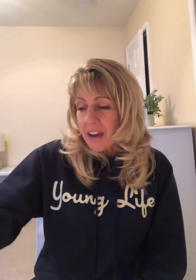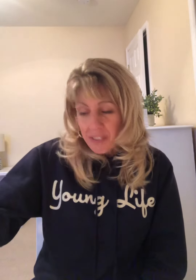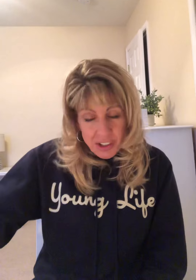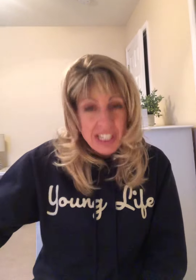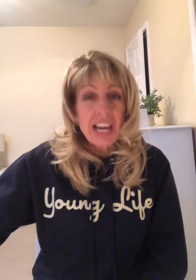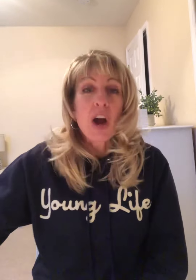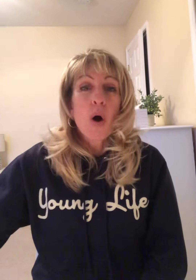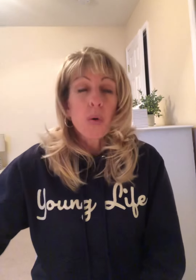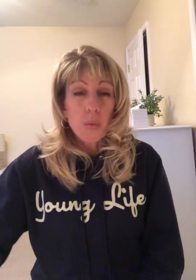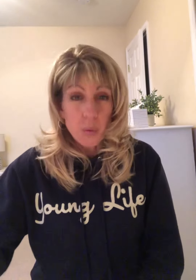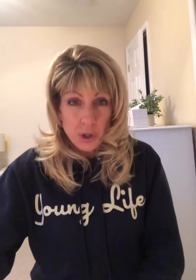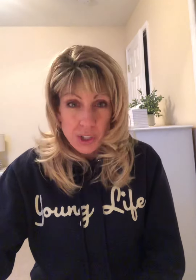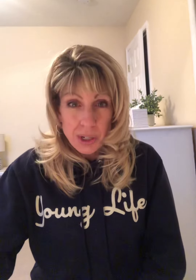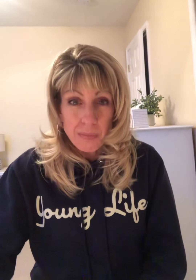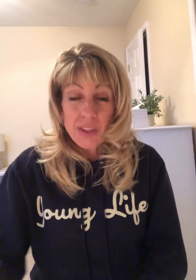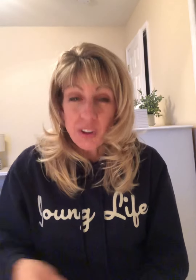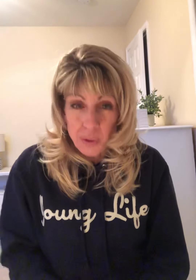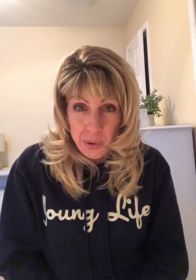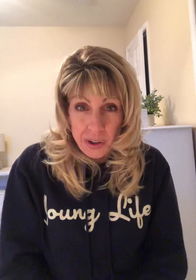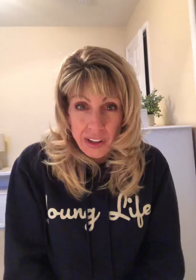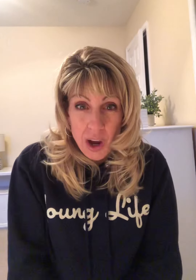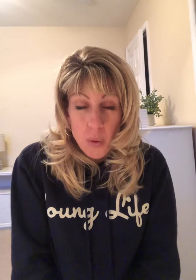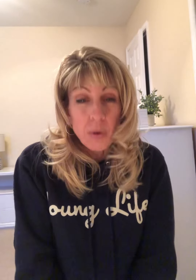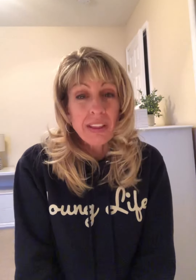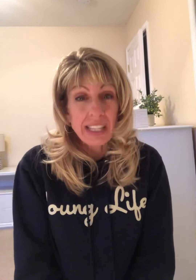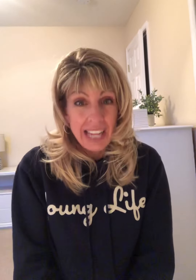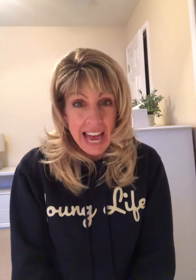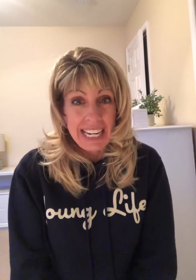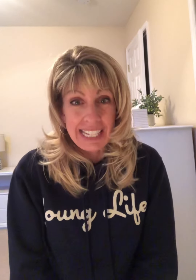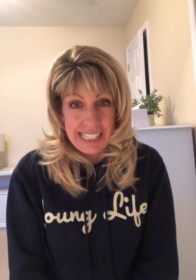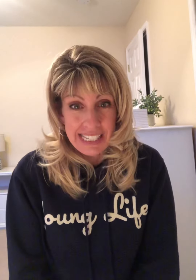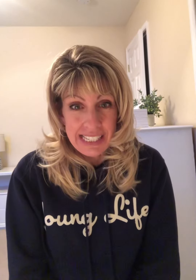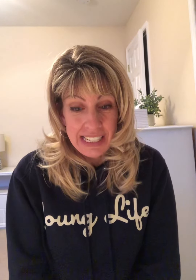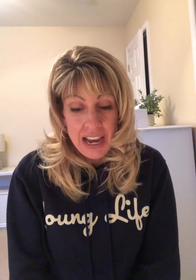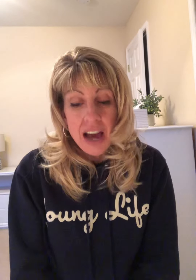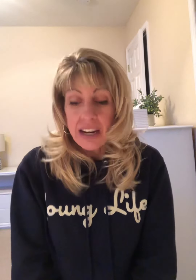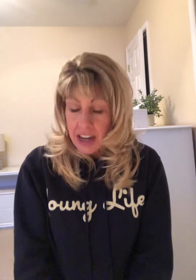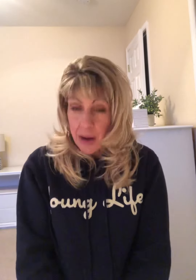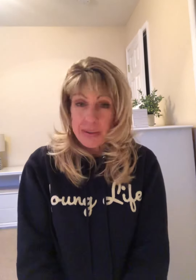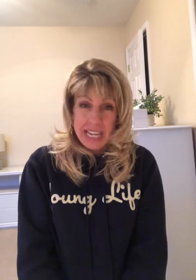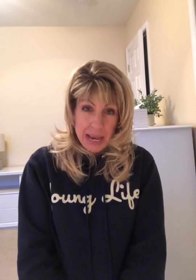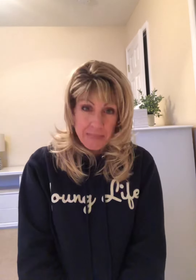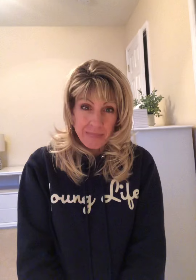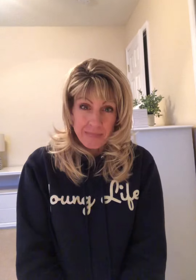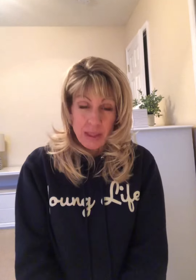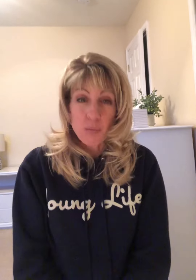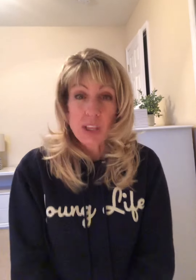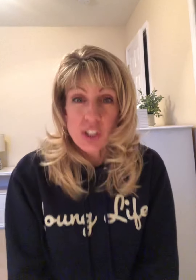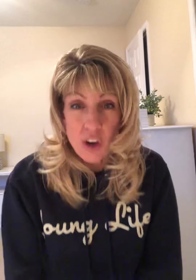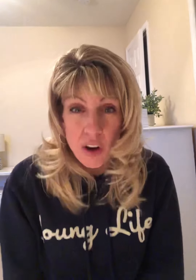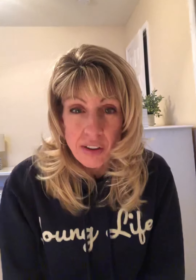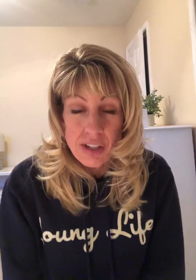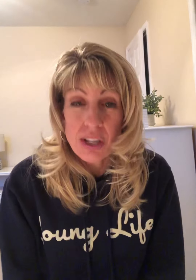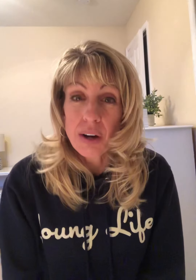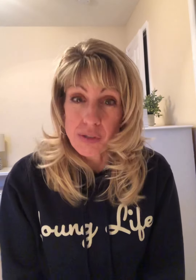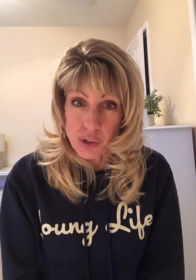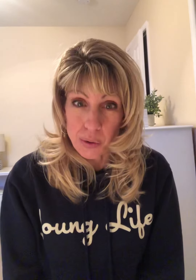verse say, worship the Lord with gladness. Come to Him with songs of joy.